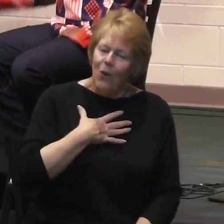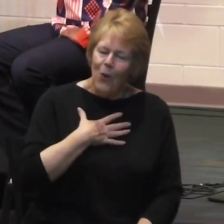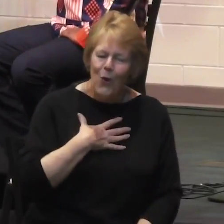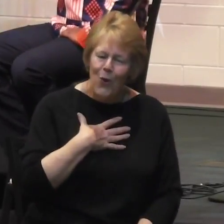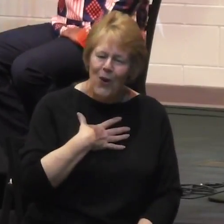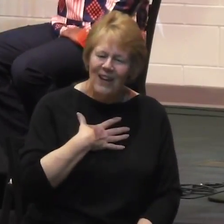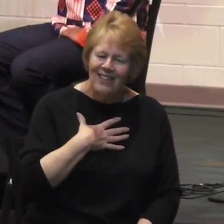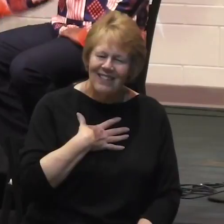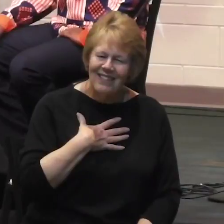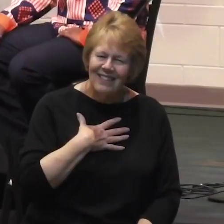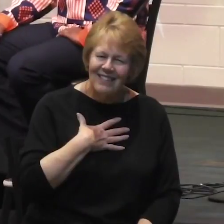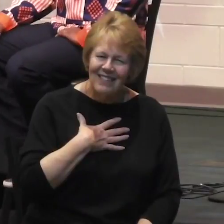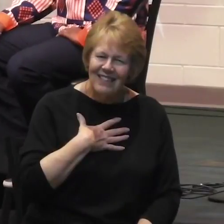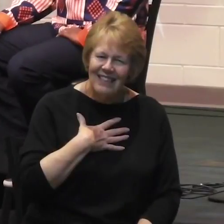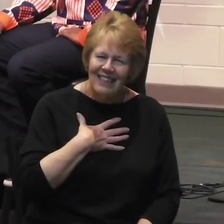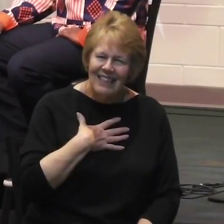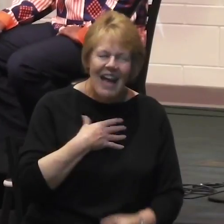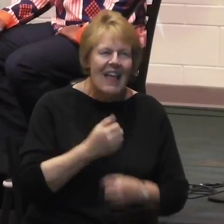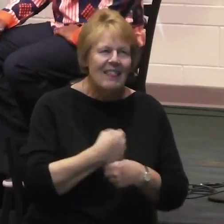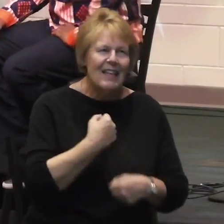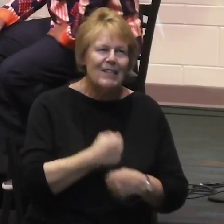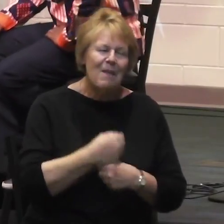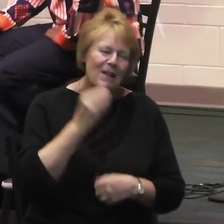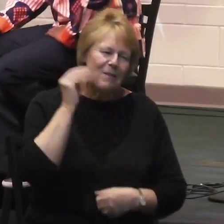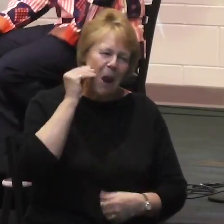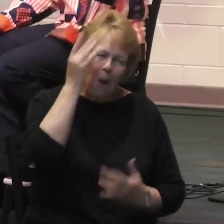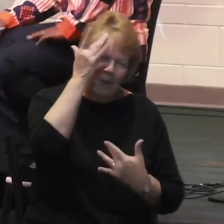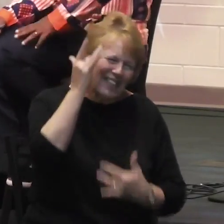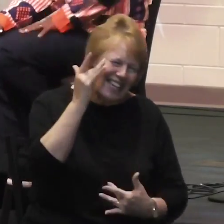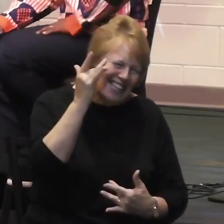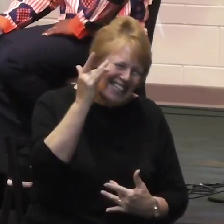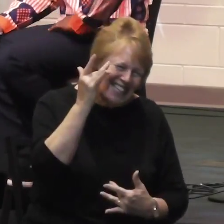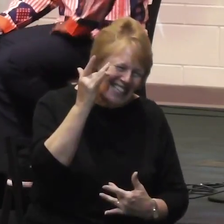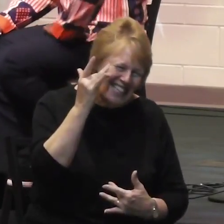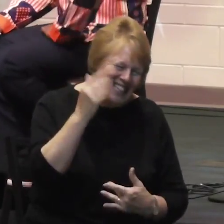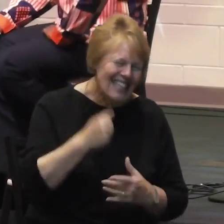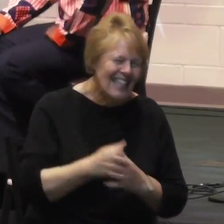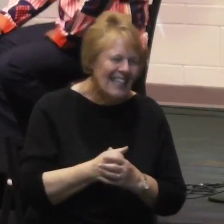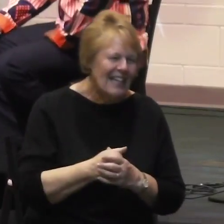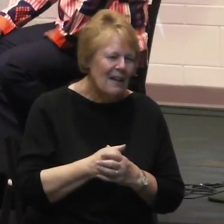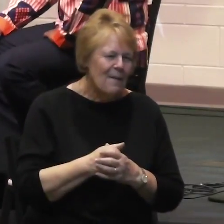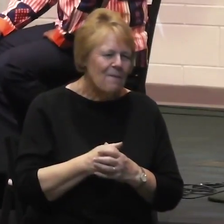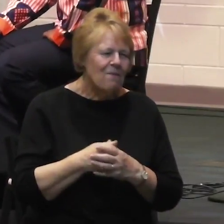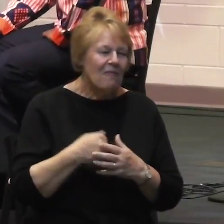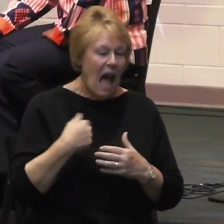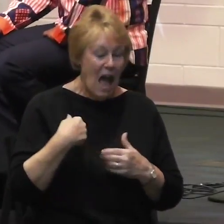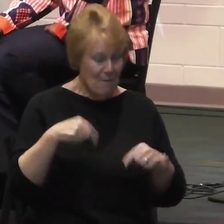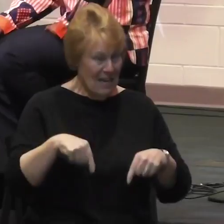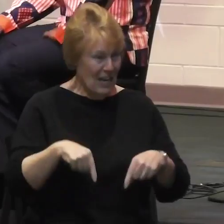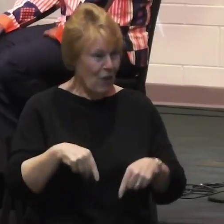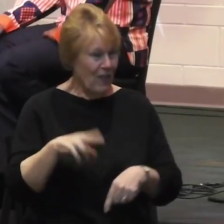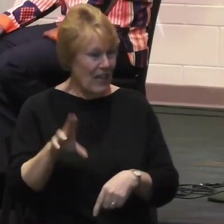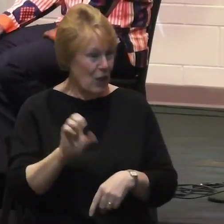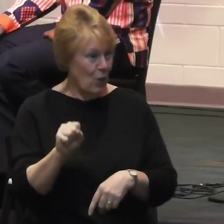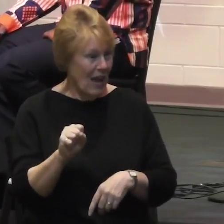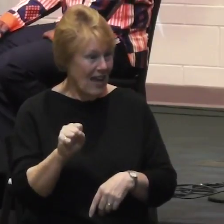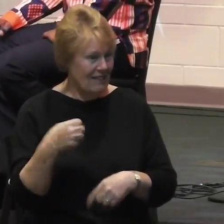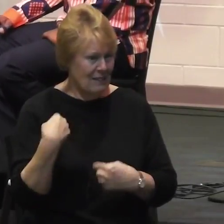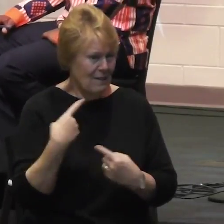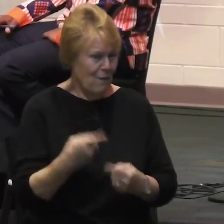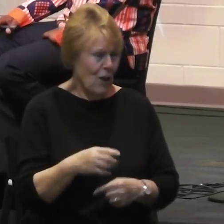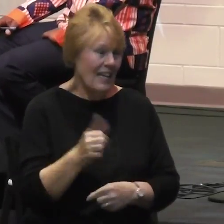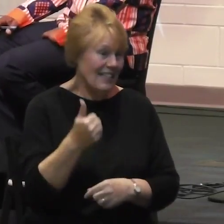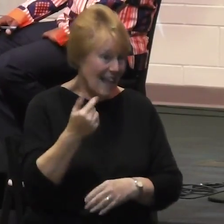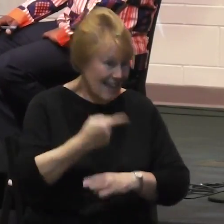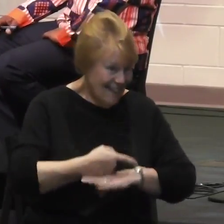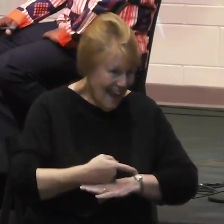Well, this makes me feel homesick. have been in the U.S. for just over 10 days, I think, so far.